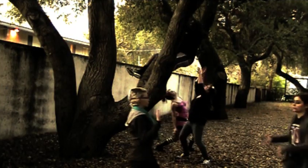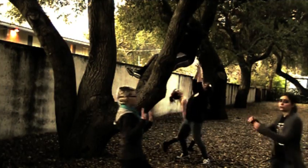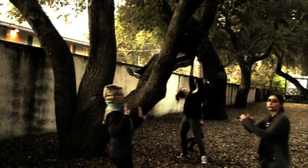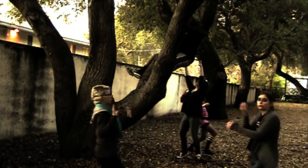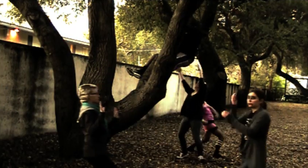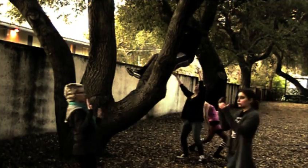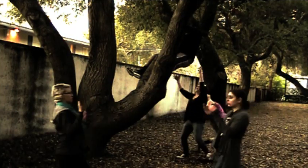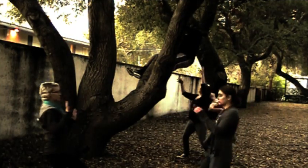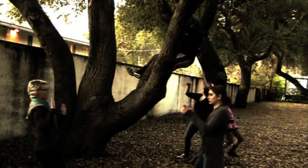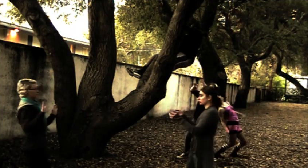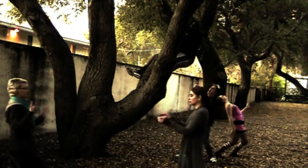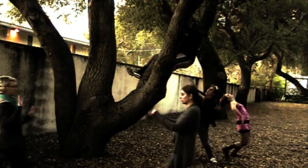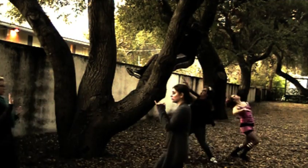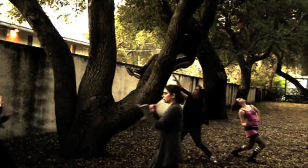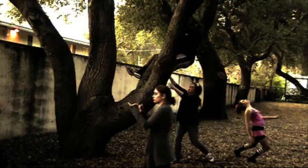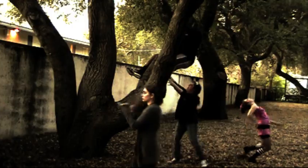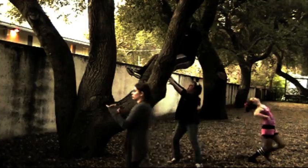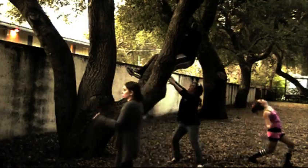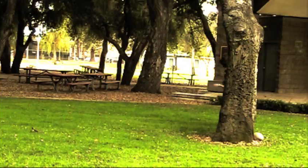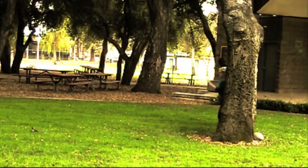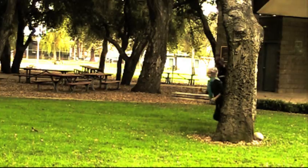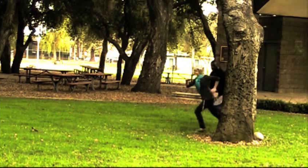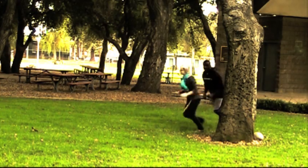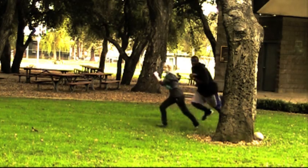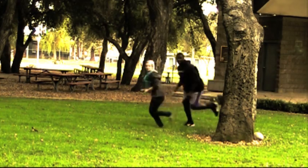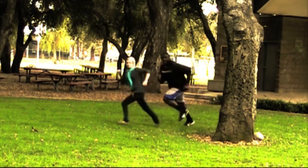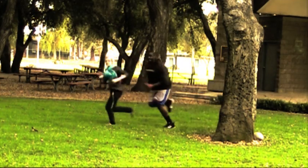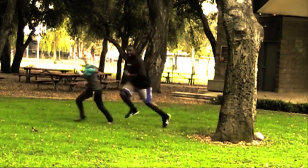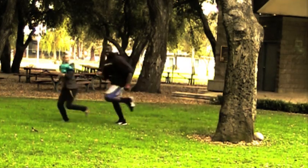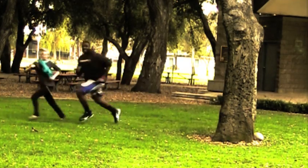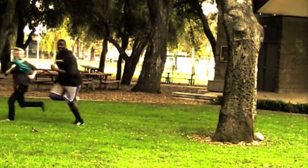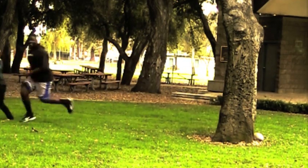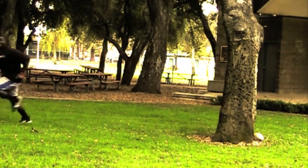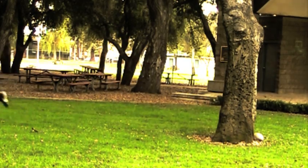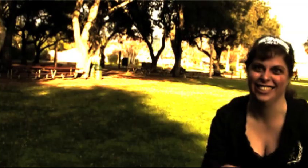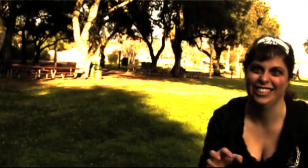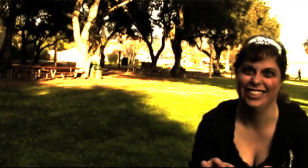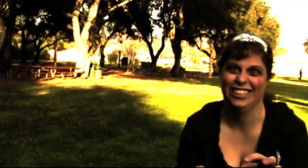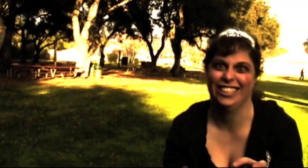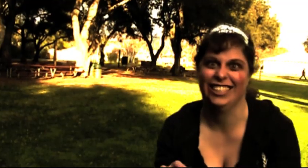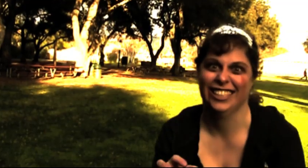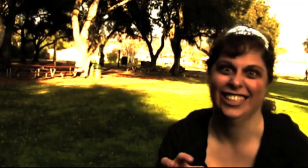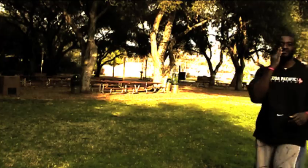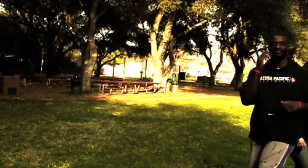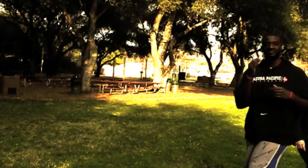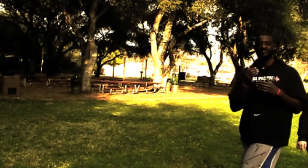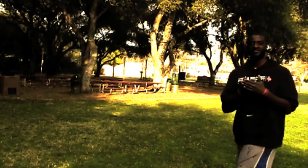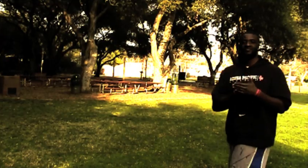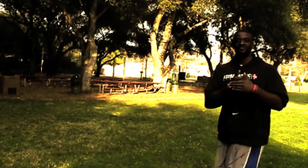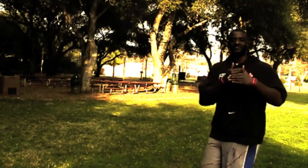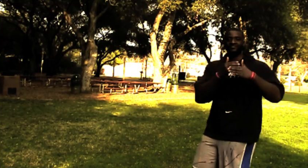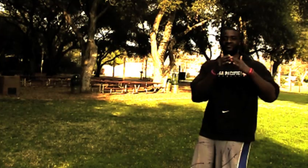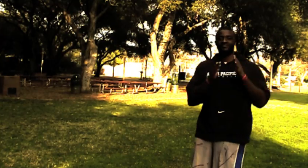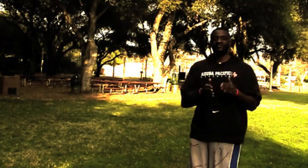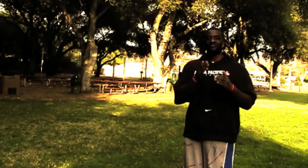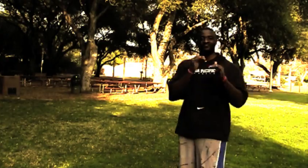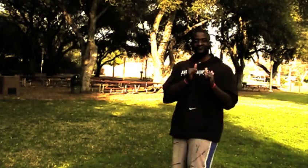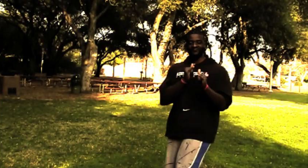strangers like me? Tell me more, please show me Something's familiar about